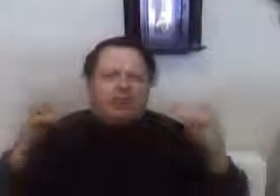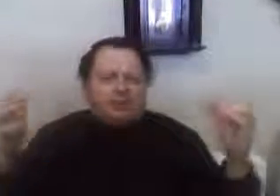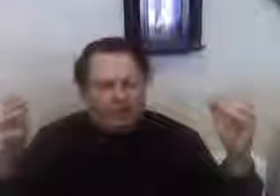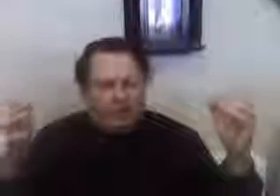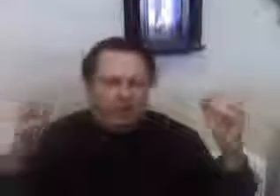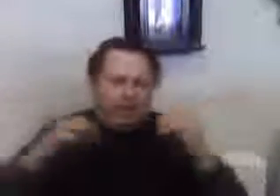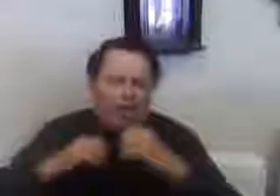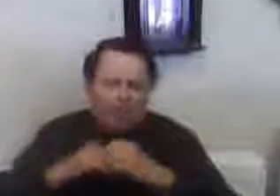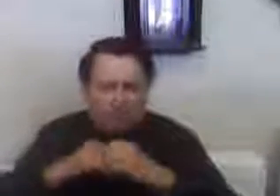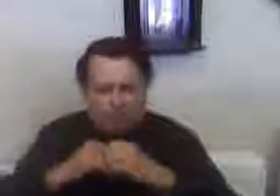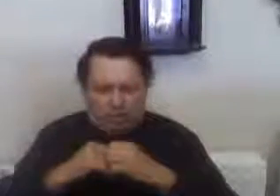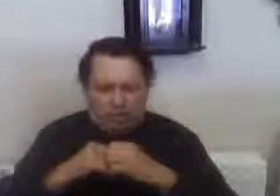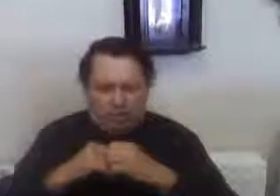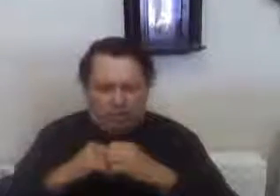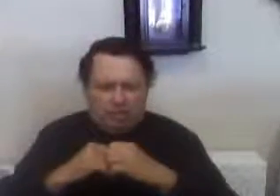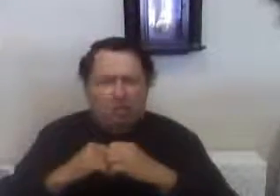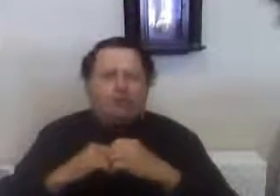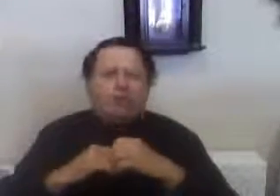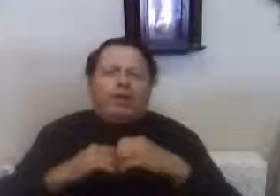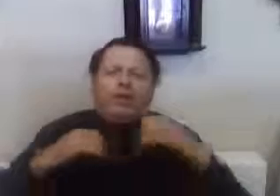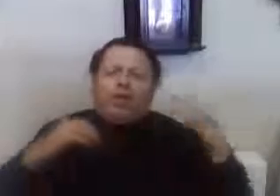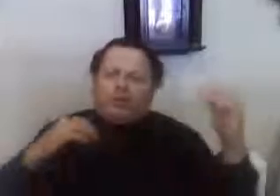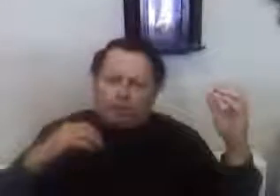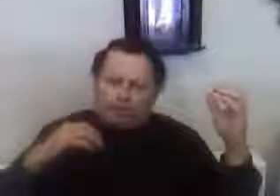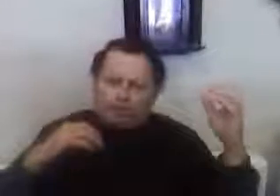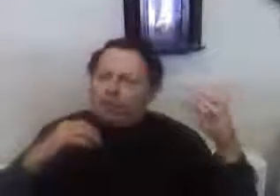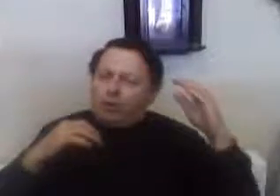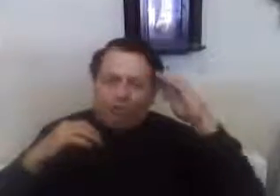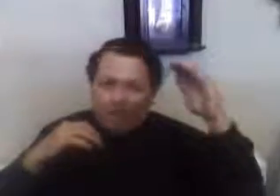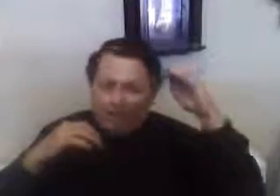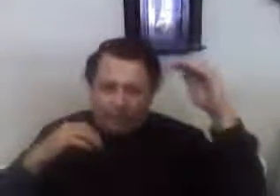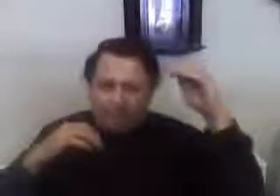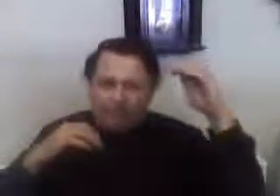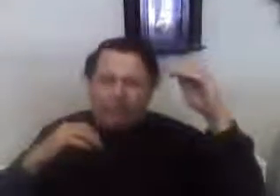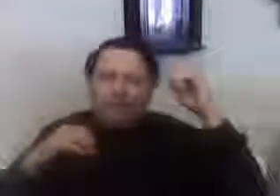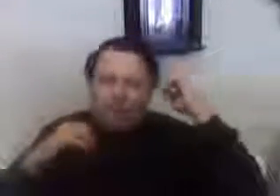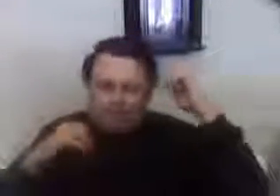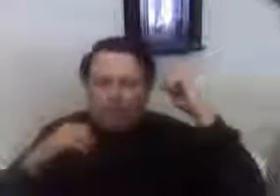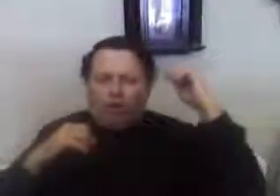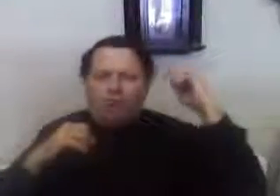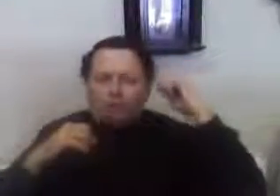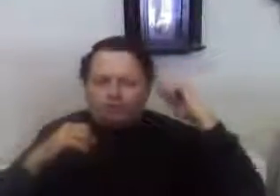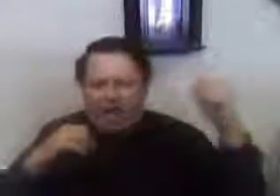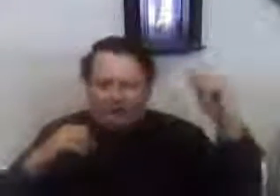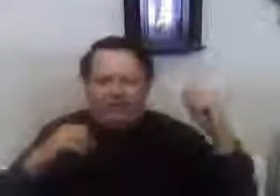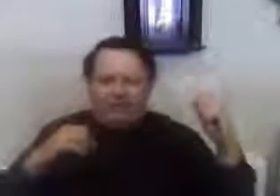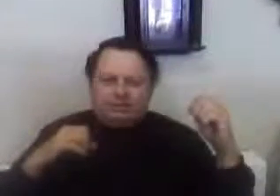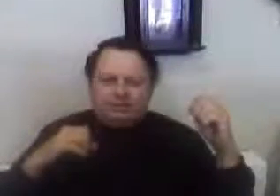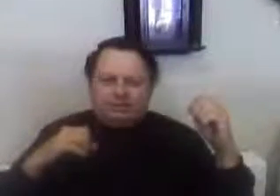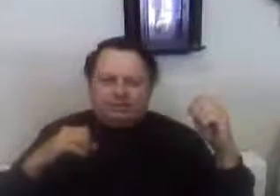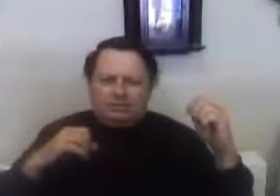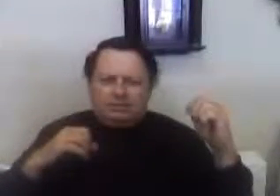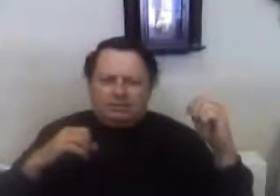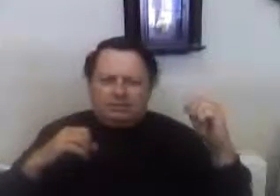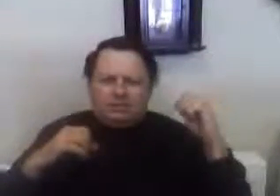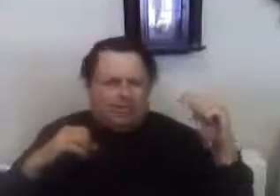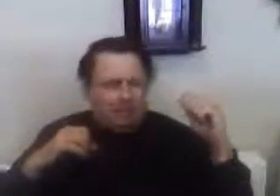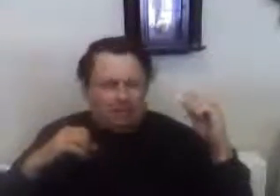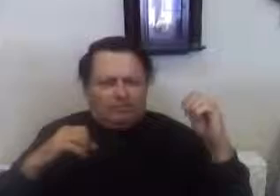another economic machine where the entrepreneur or the top end enjoys the profit of